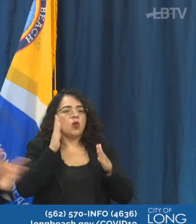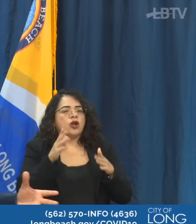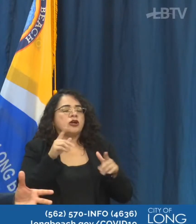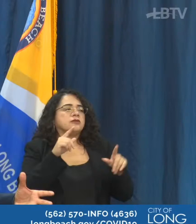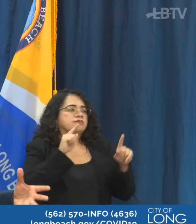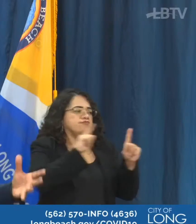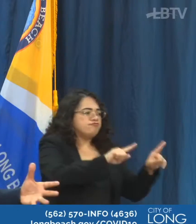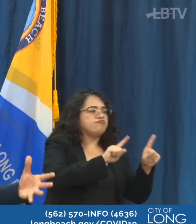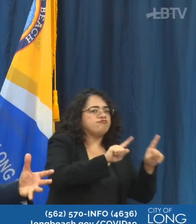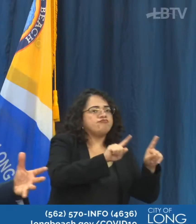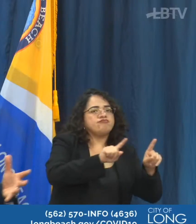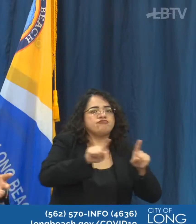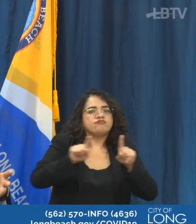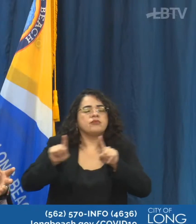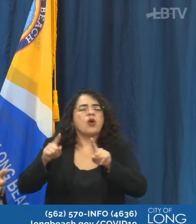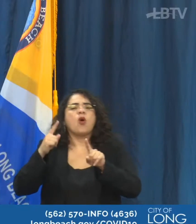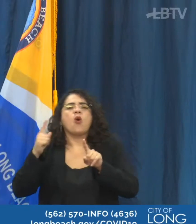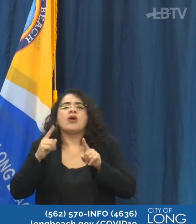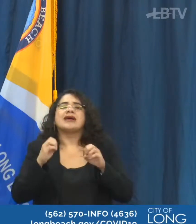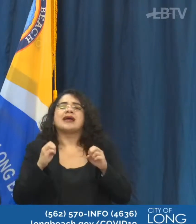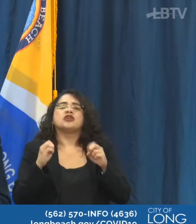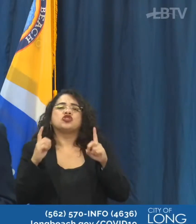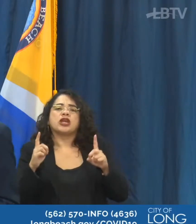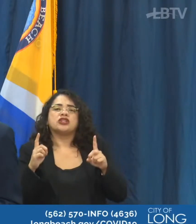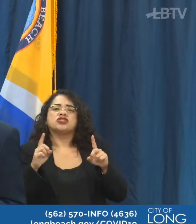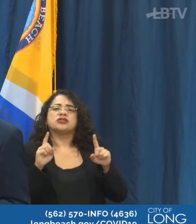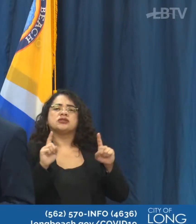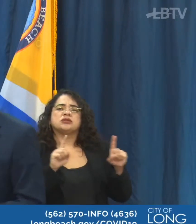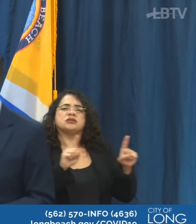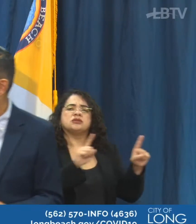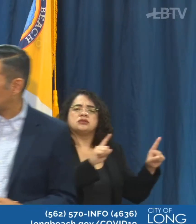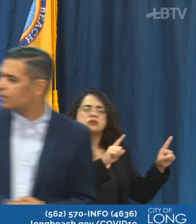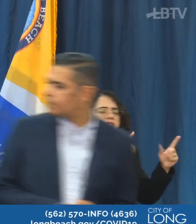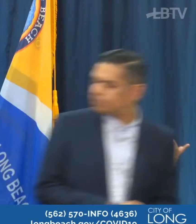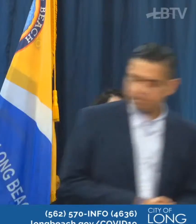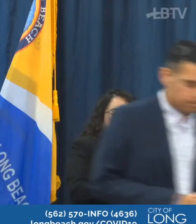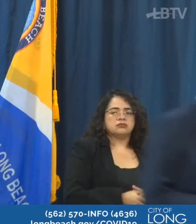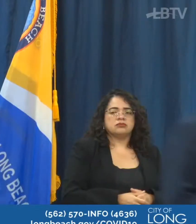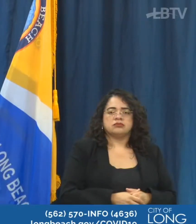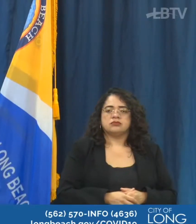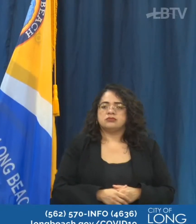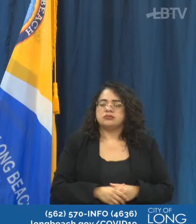to do education first, but do you have any more comments on the enforcement effort for the weekend, Kelly?